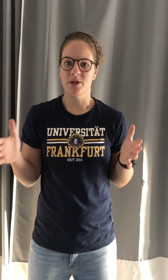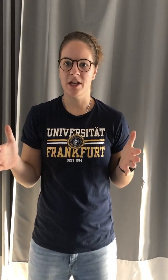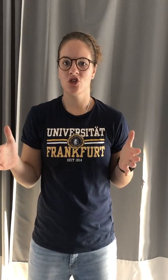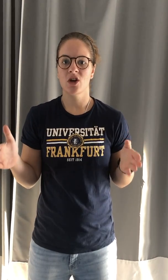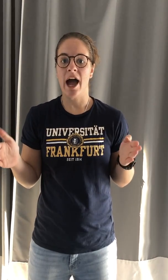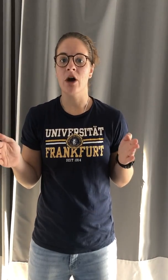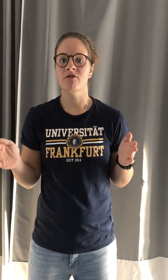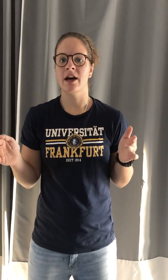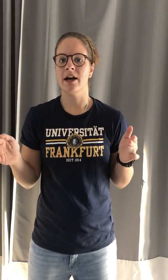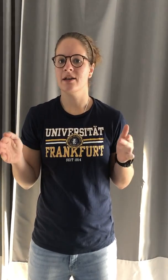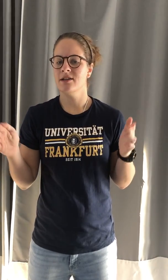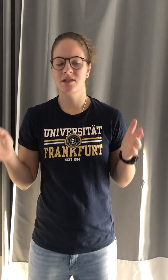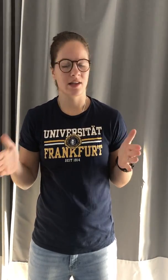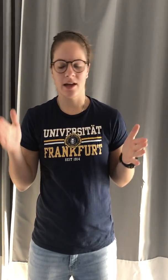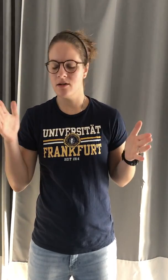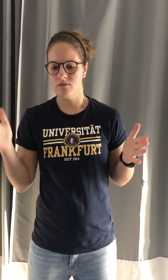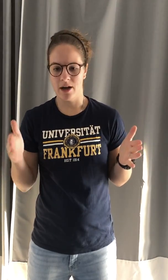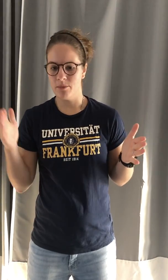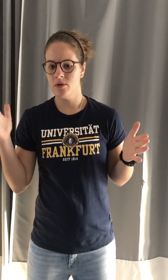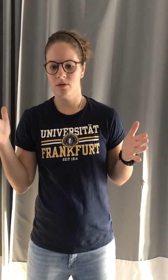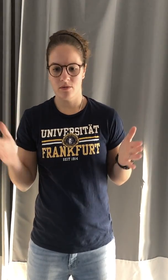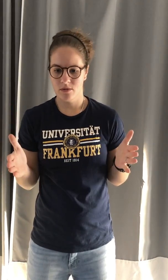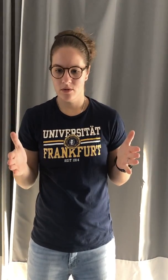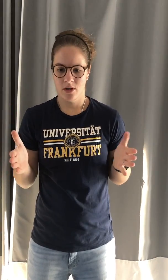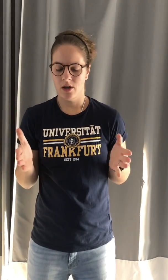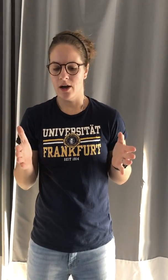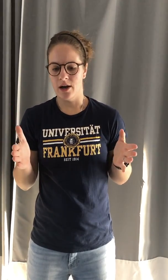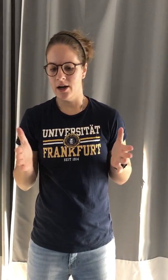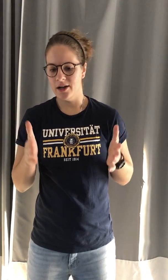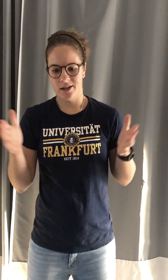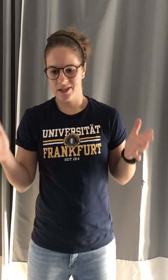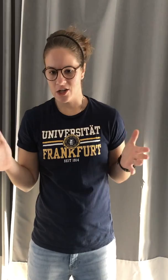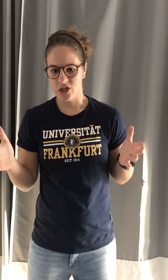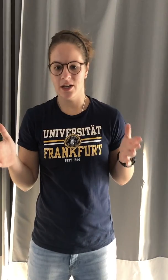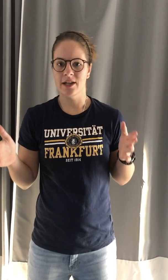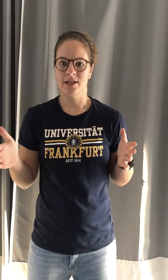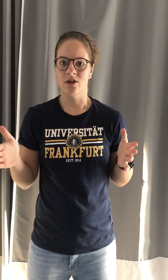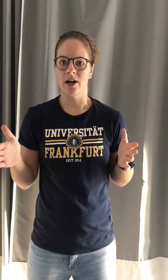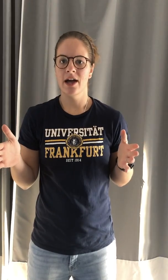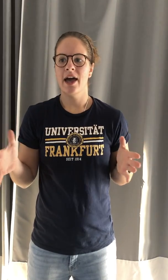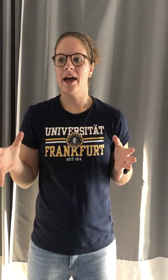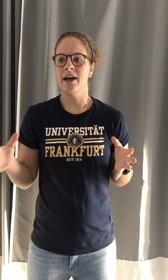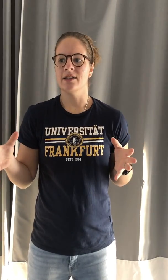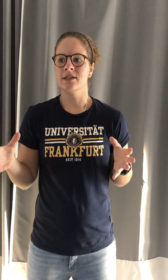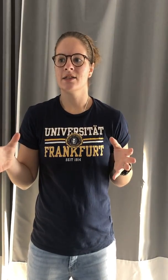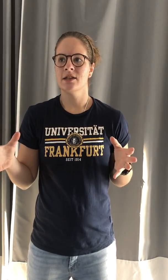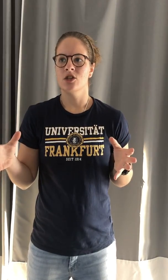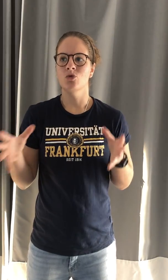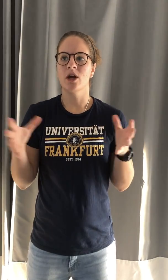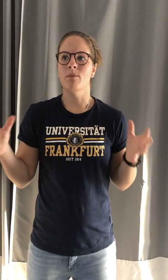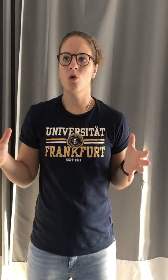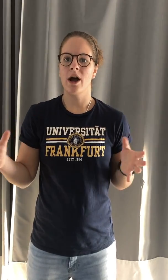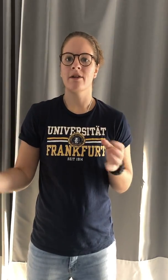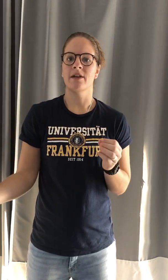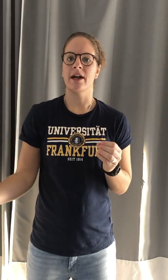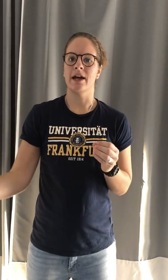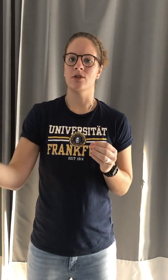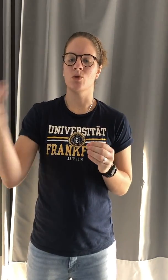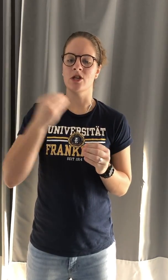potential out of that set rep, uh, session, et cetera, as you will get more out of that as when